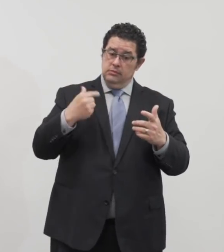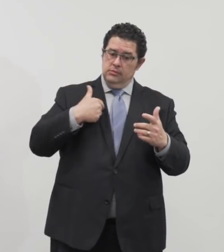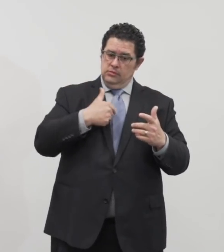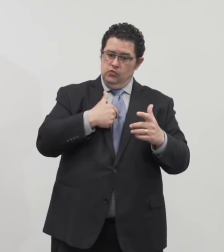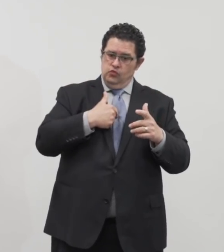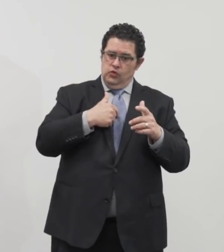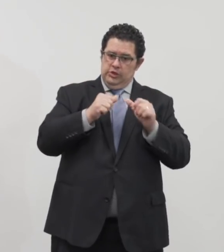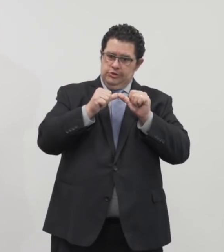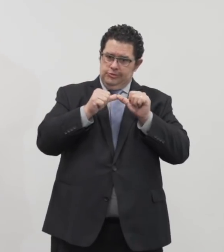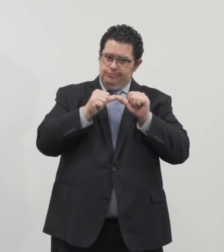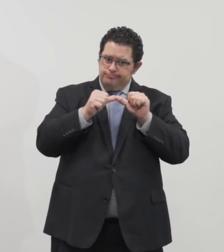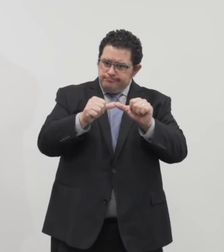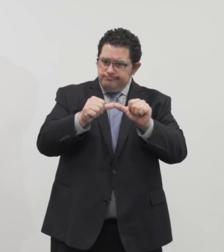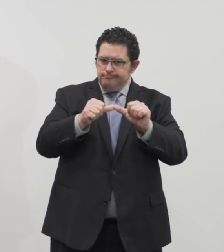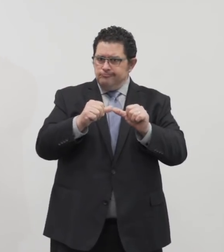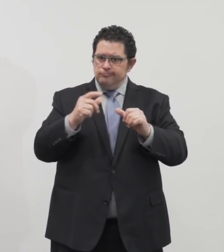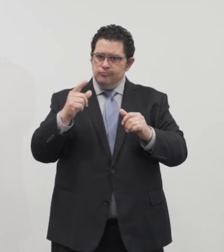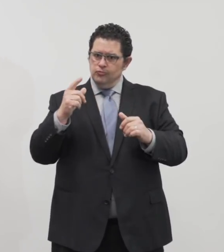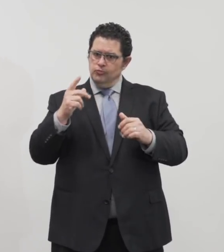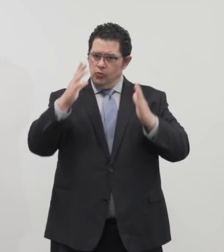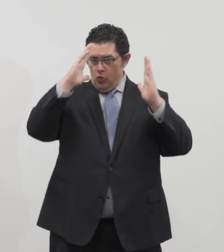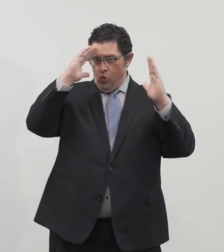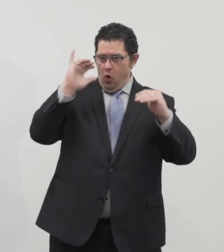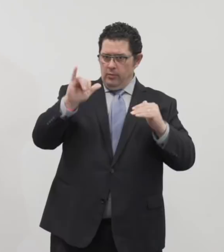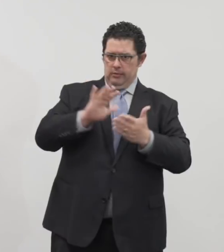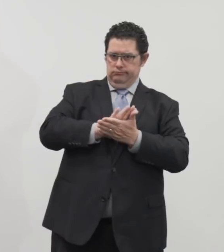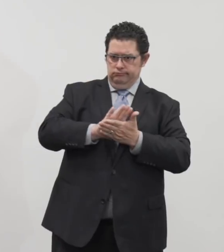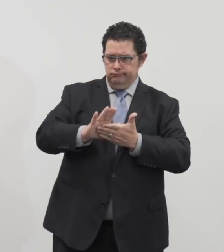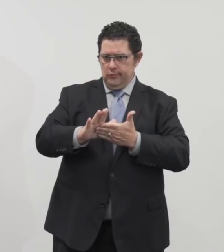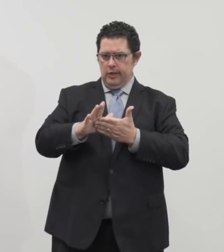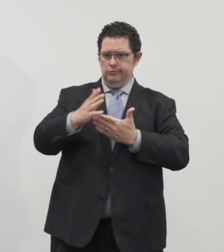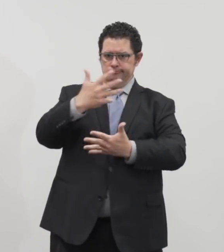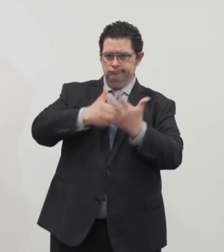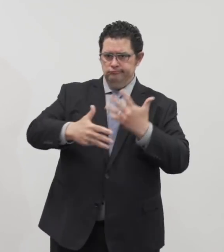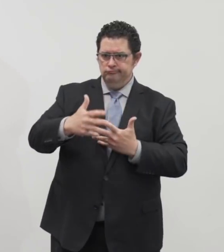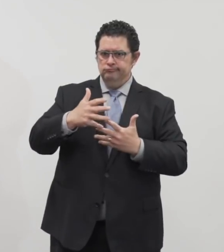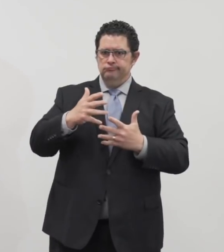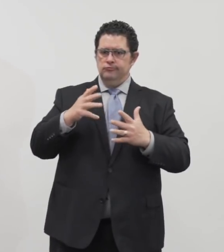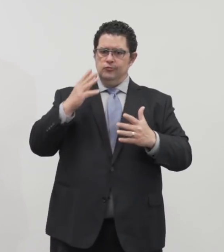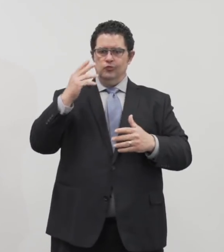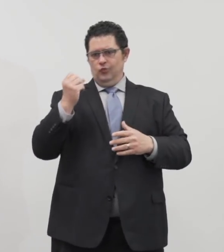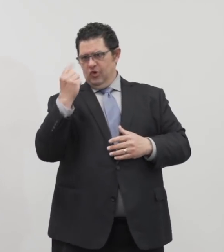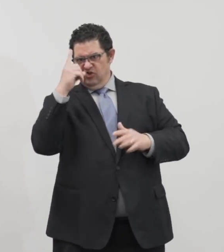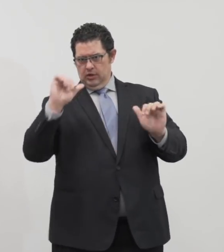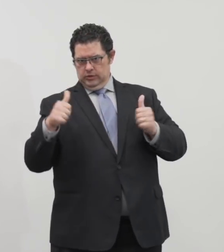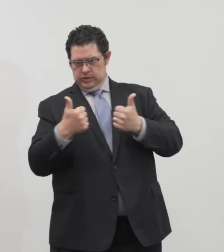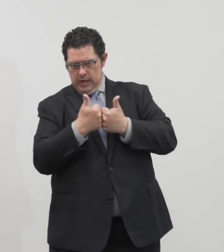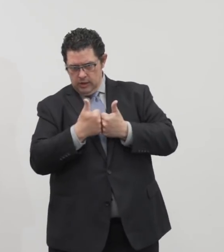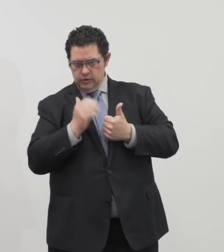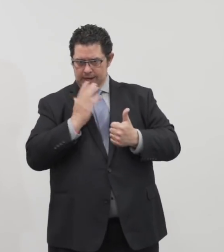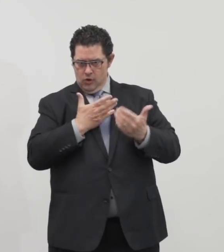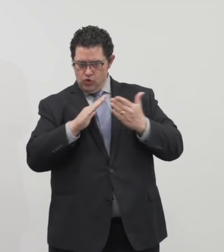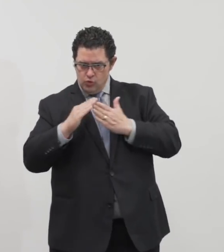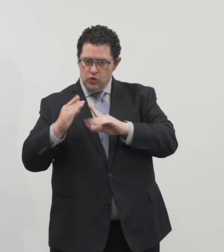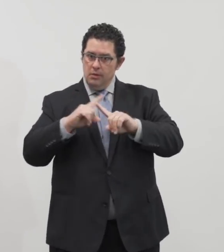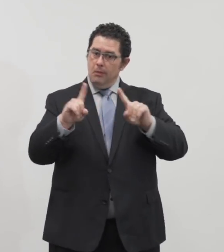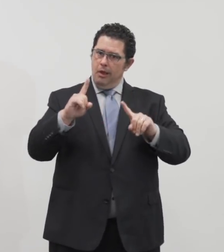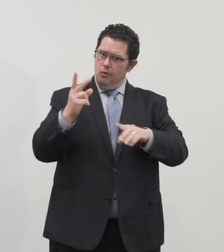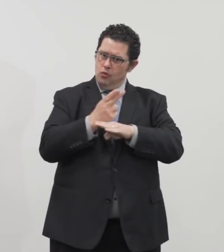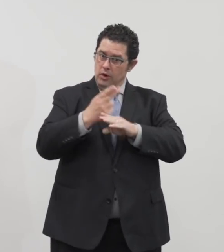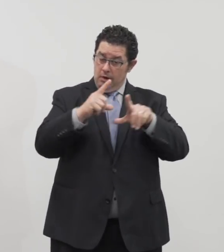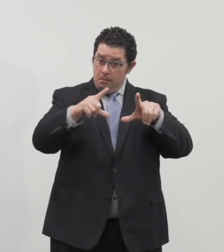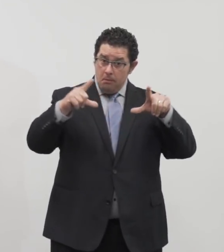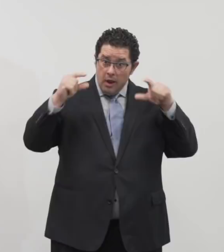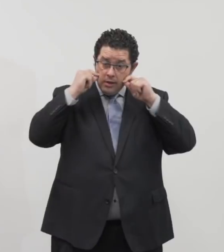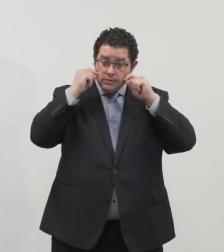diplomatic. And we recognize the challenges that we have in our community. But wearing a mask in public whenever